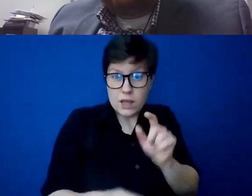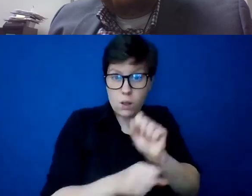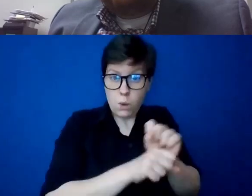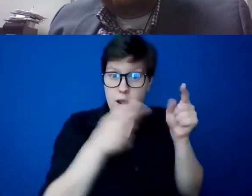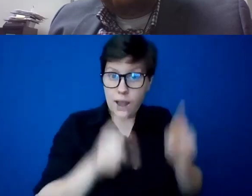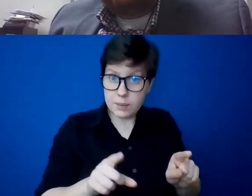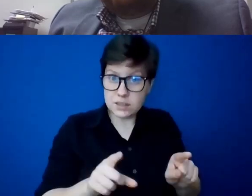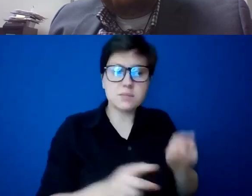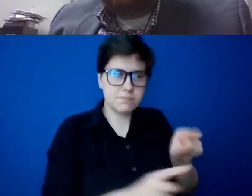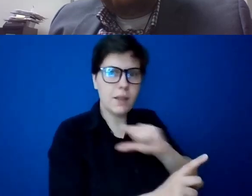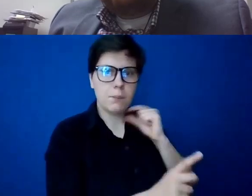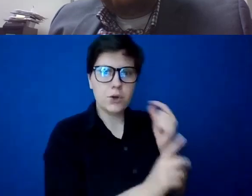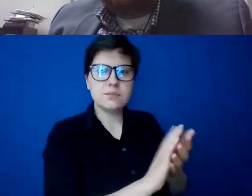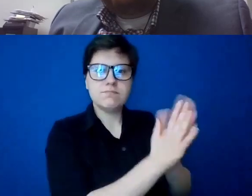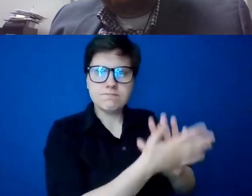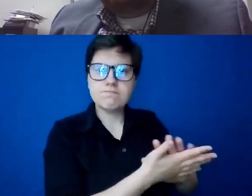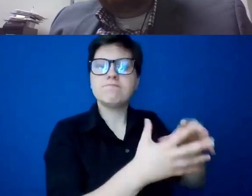into the parish and roll up our sleeves.